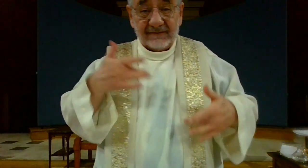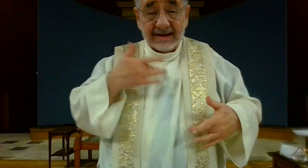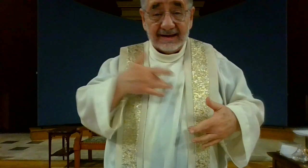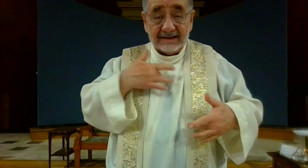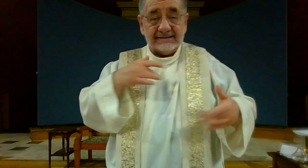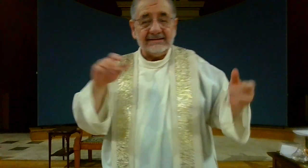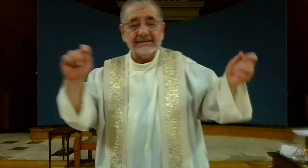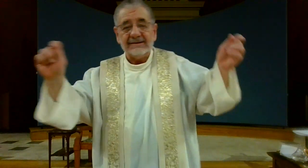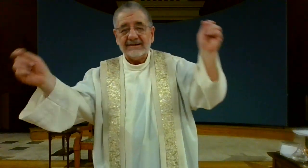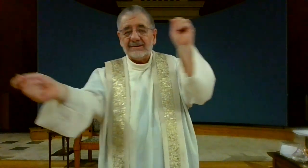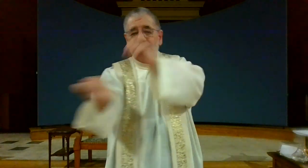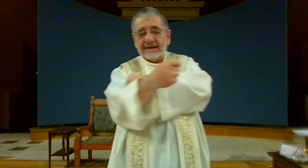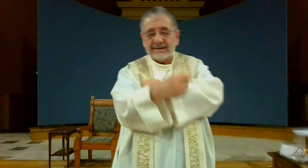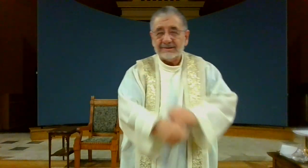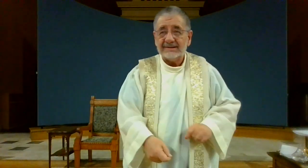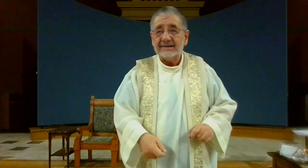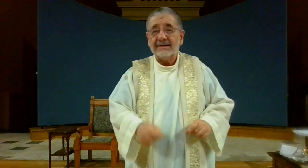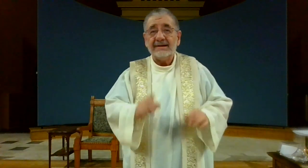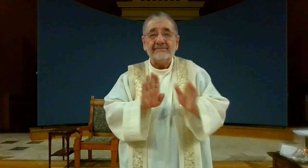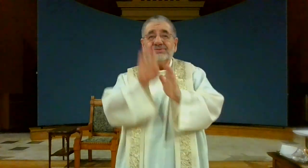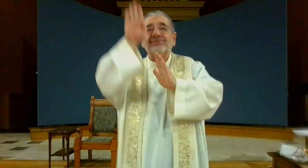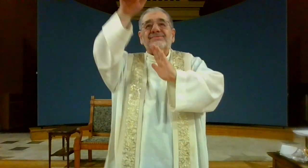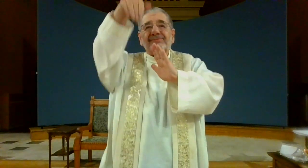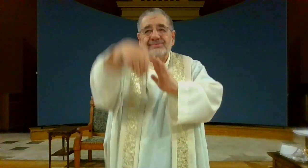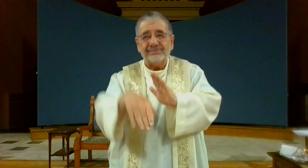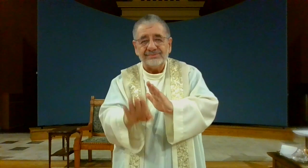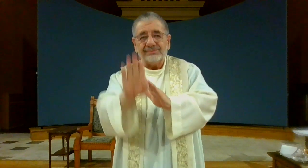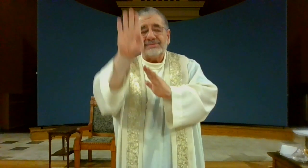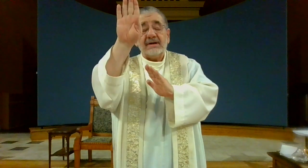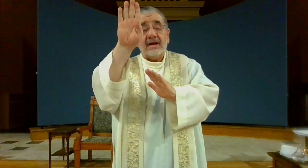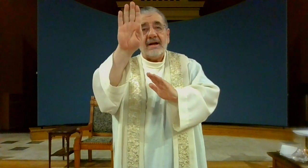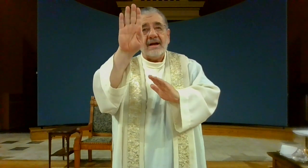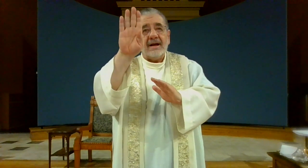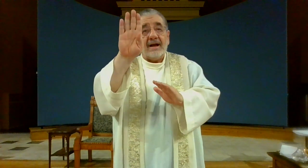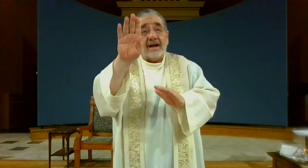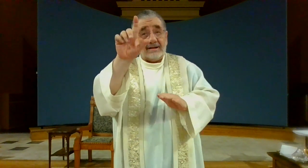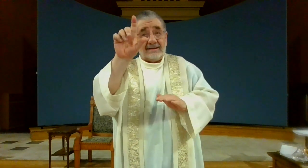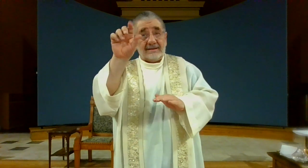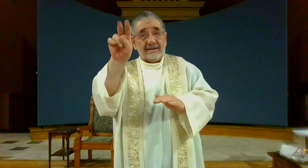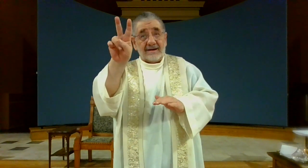love is not a feeling feelings come and go go up and down